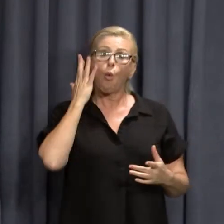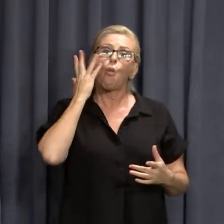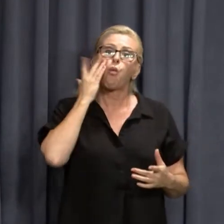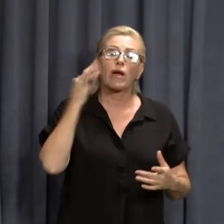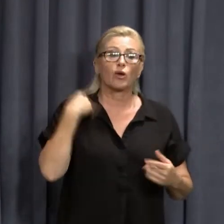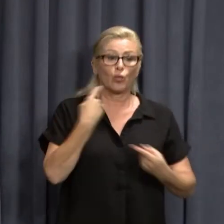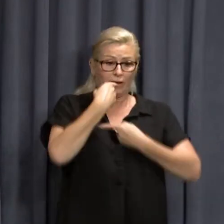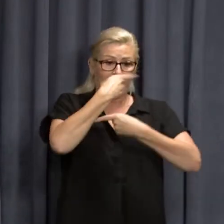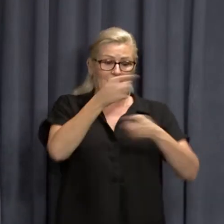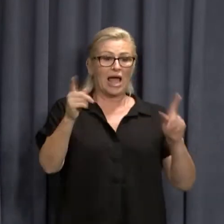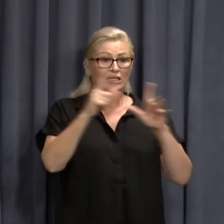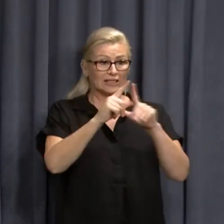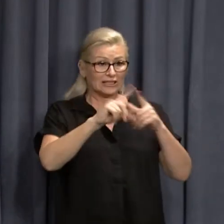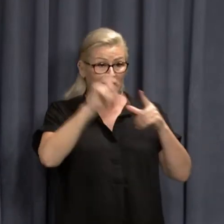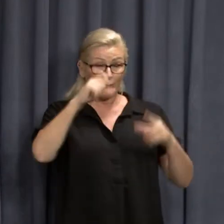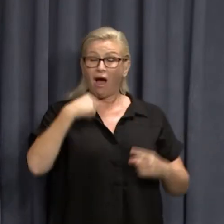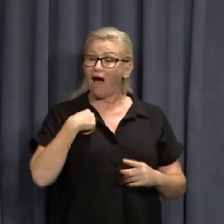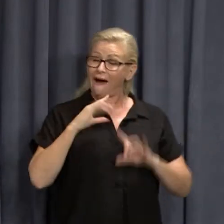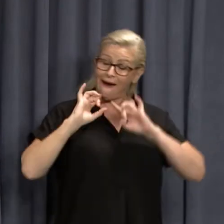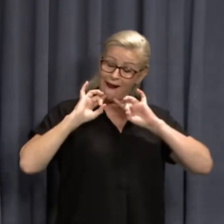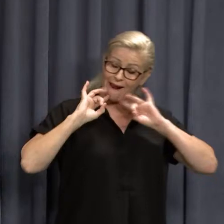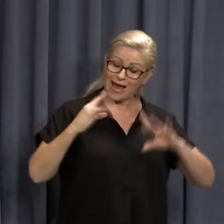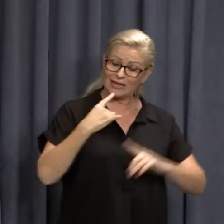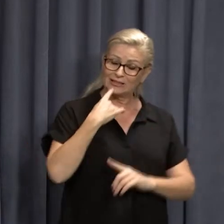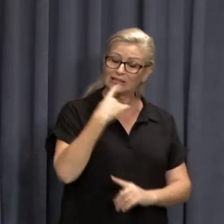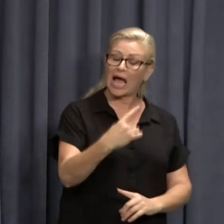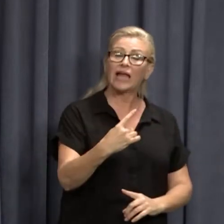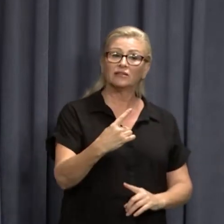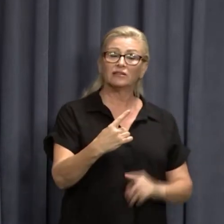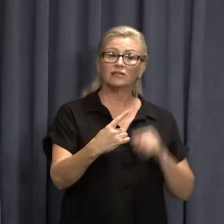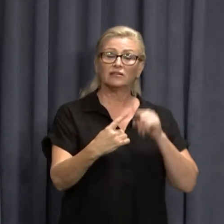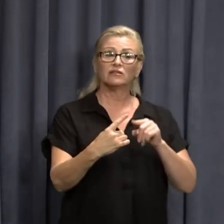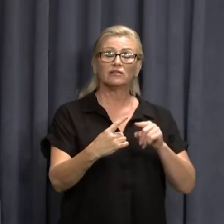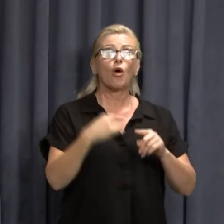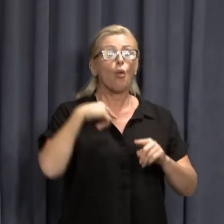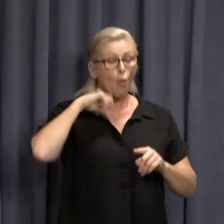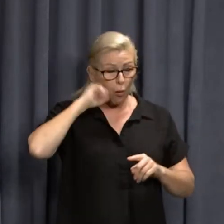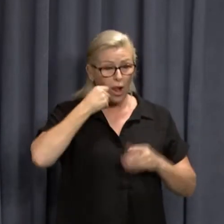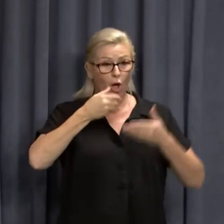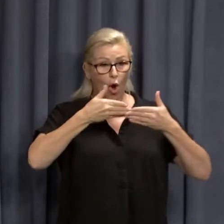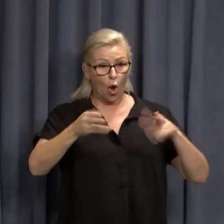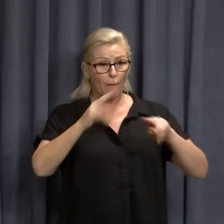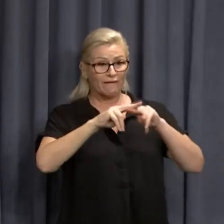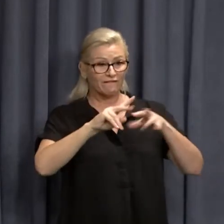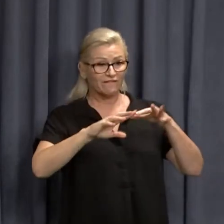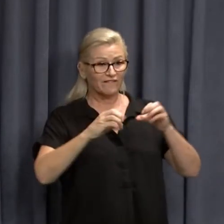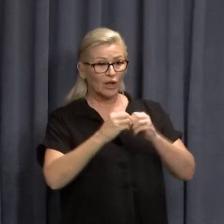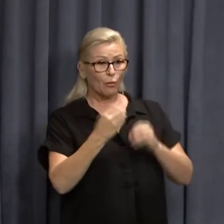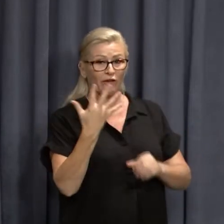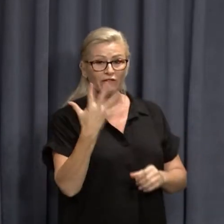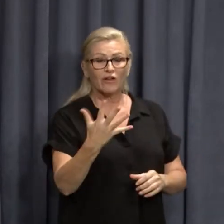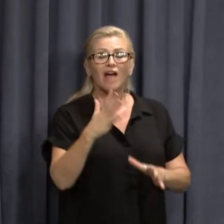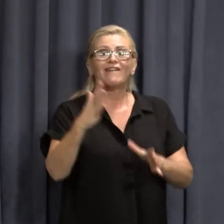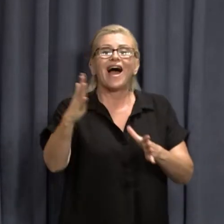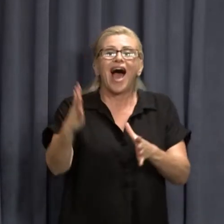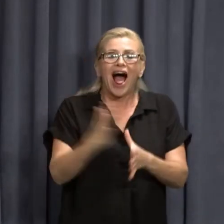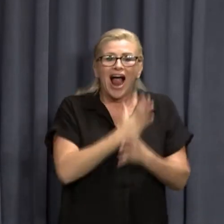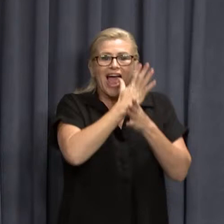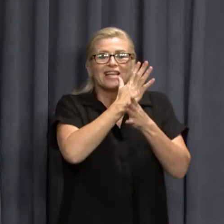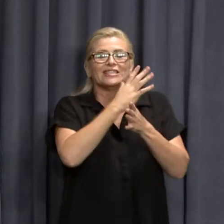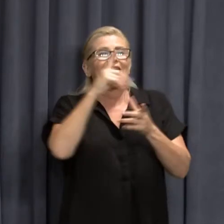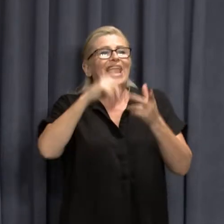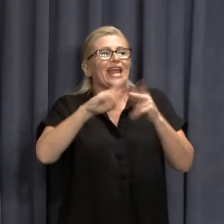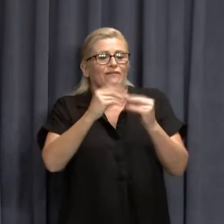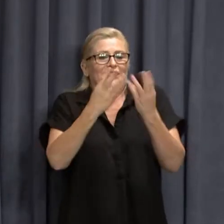I said and I was very clear about this that it would open on February 5 unless there was an emergency or a catastrophe. Now